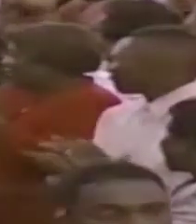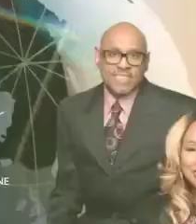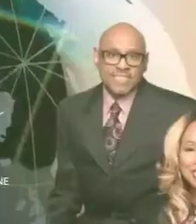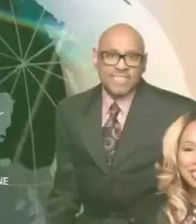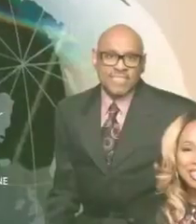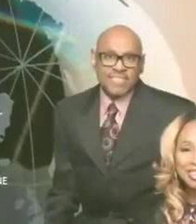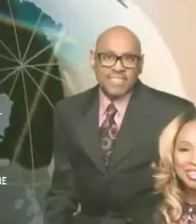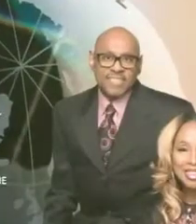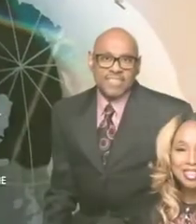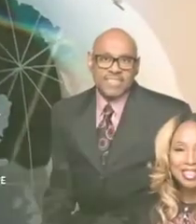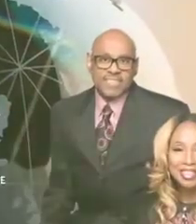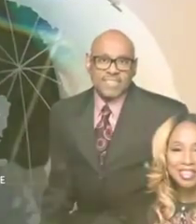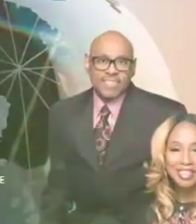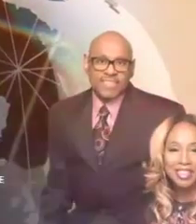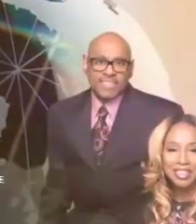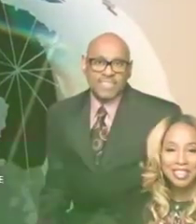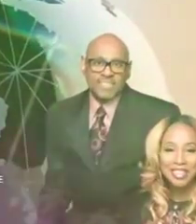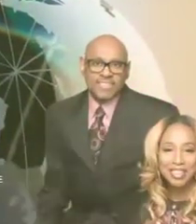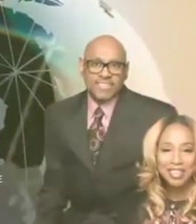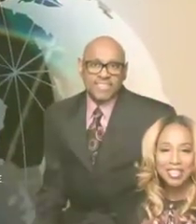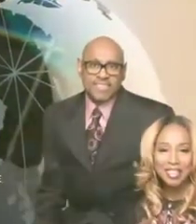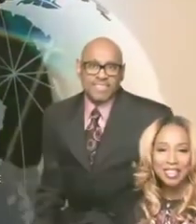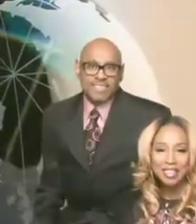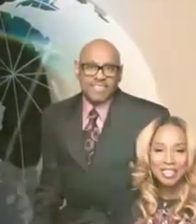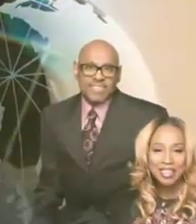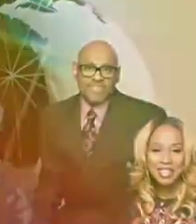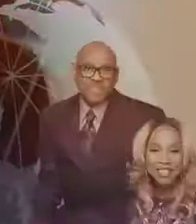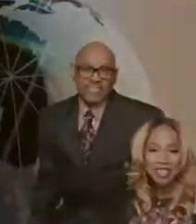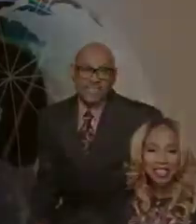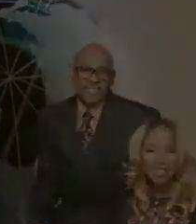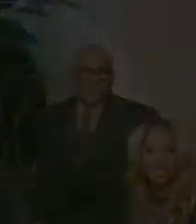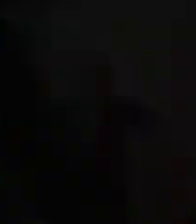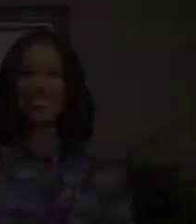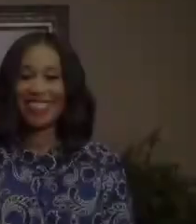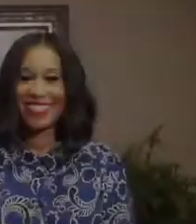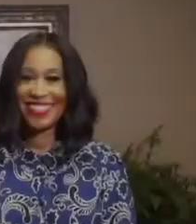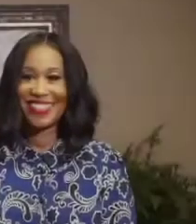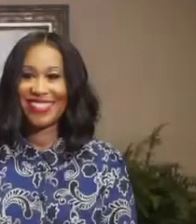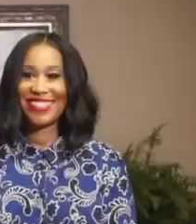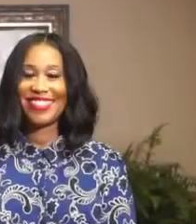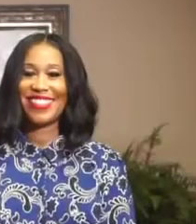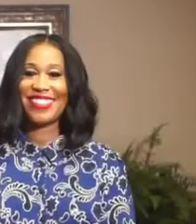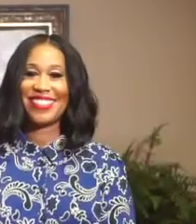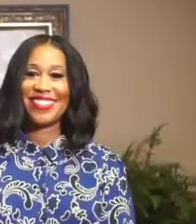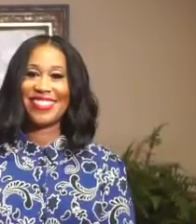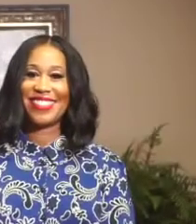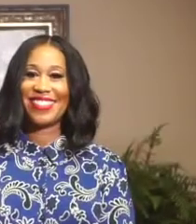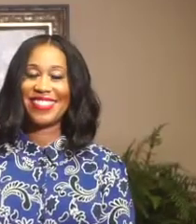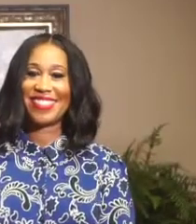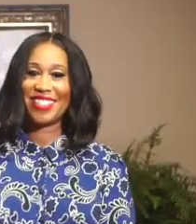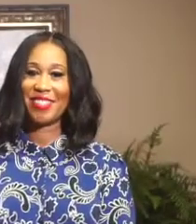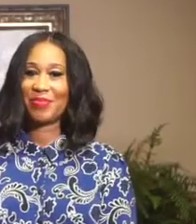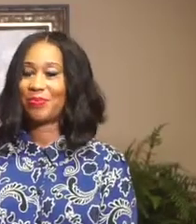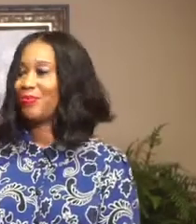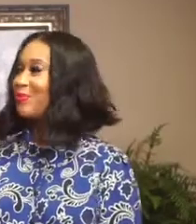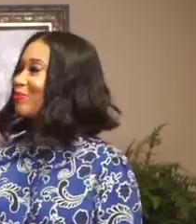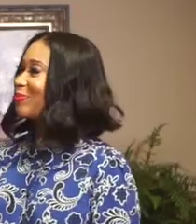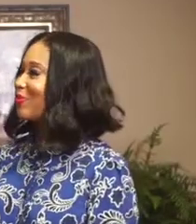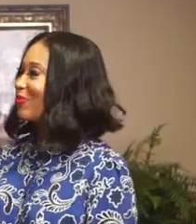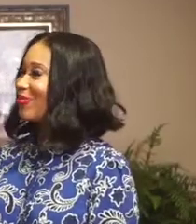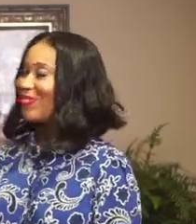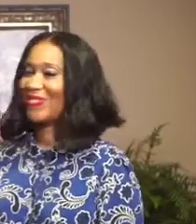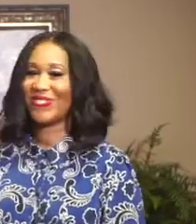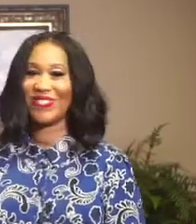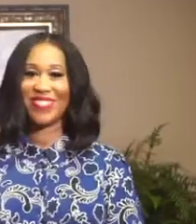Now, prepare for a life-changing experience. Well, God bless you, my brother and sister.